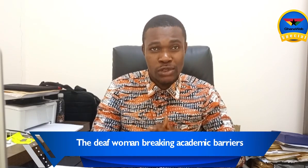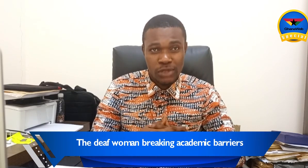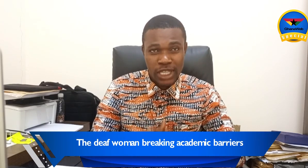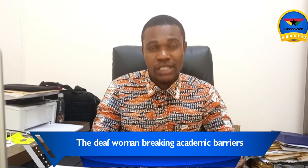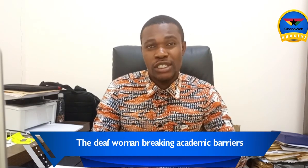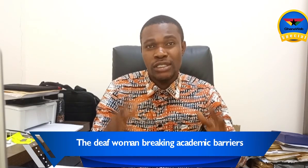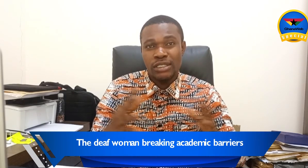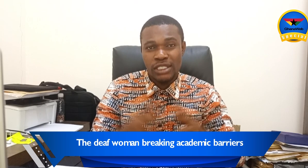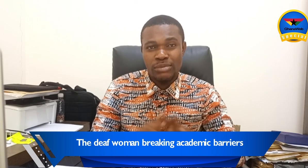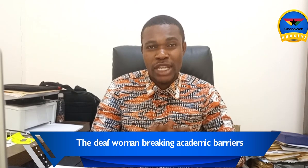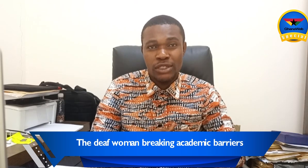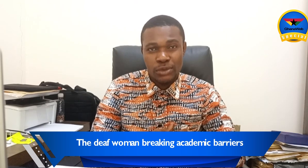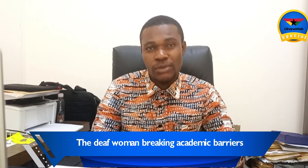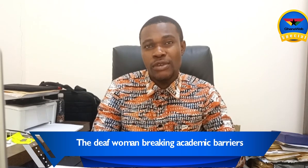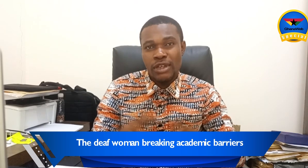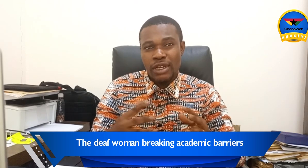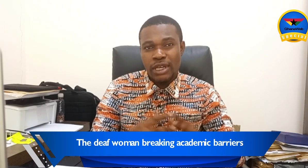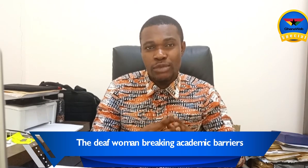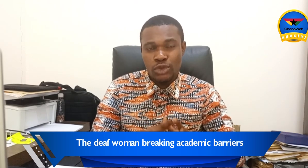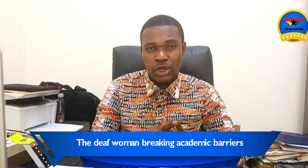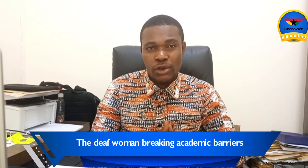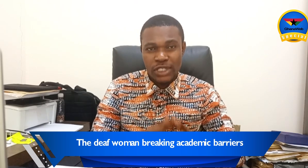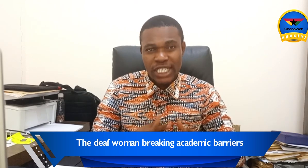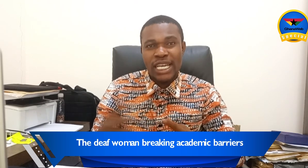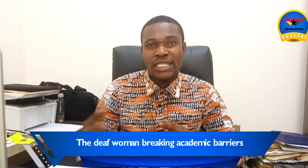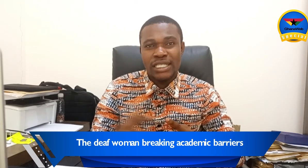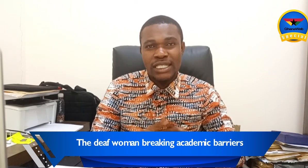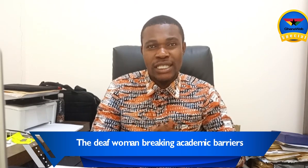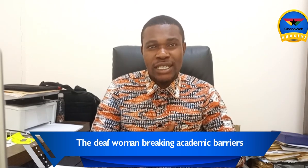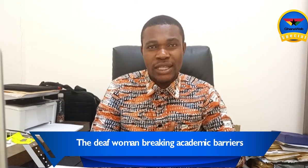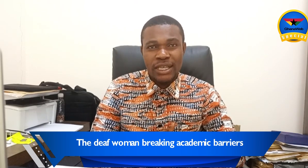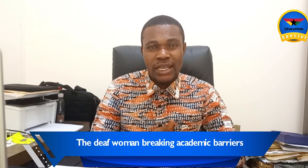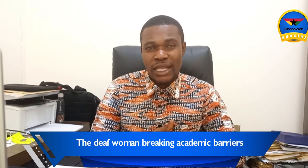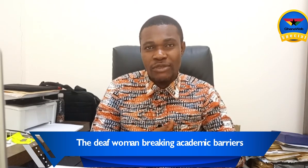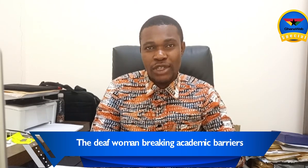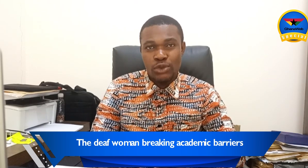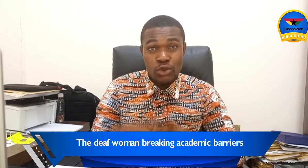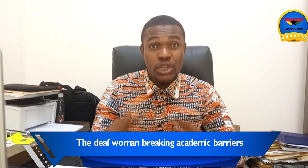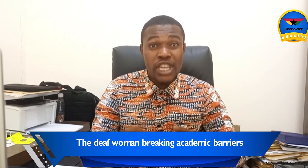So that she managed to do the course just as the other friends would be here.